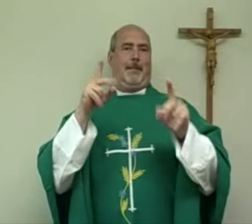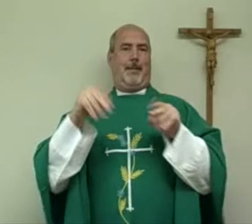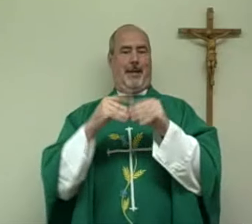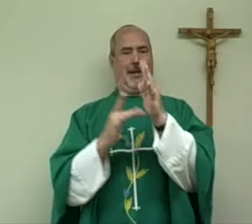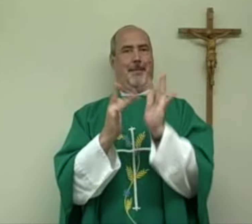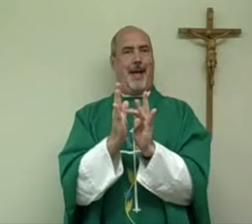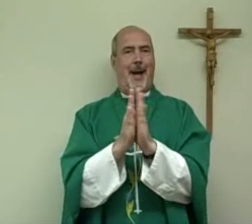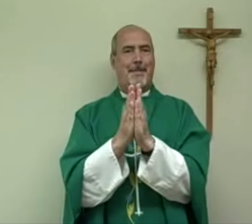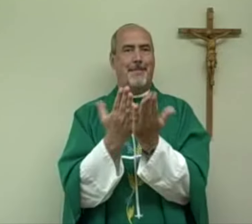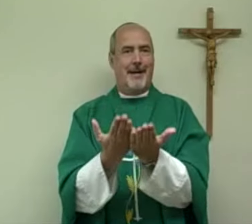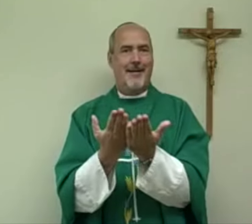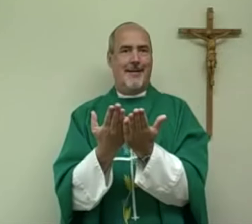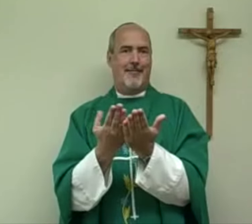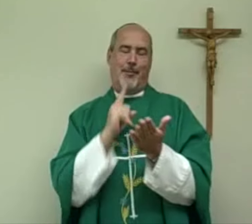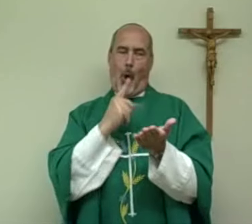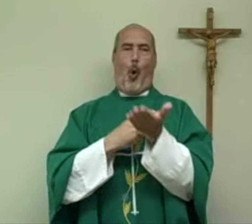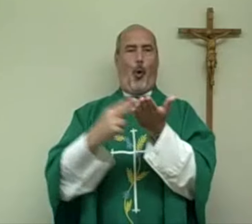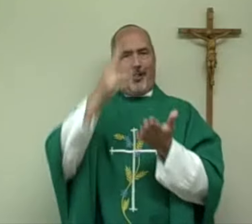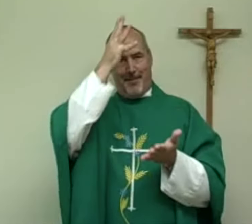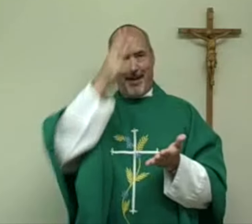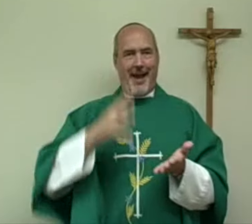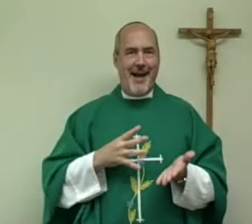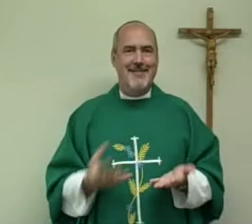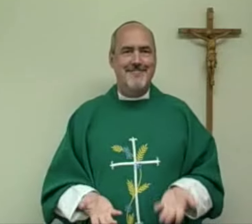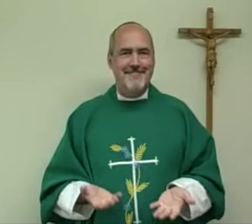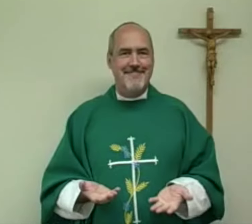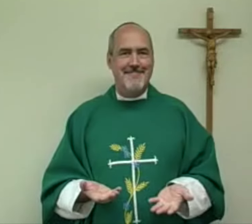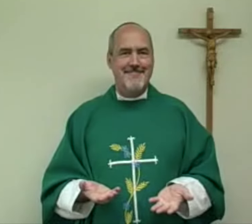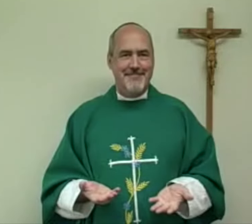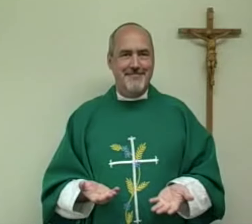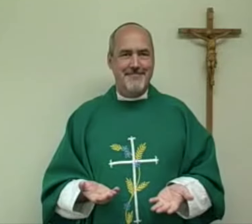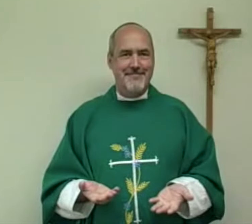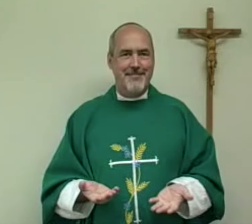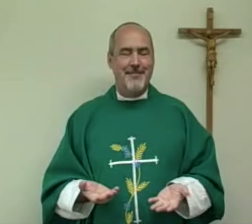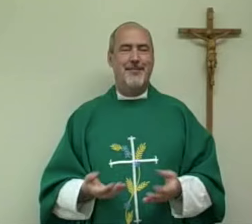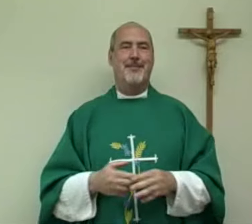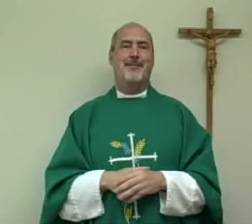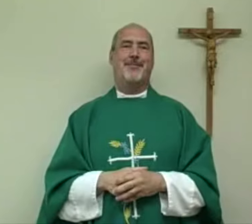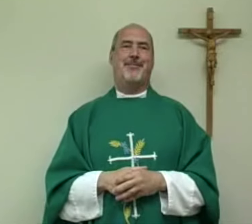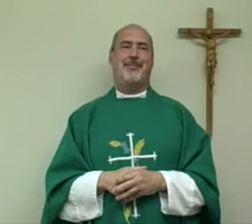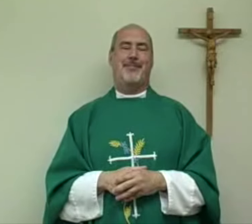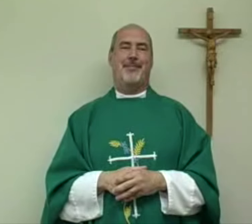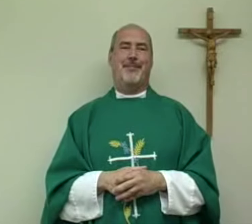life and kingdom, and to become one of the most famous men, holy men, in the Bible.